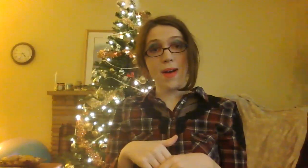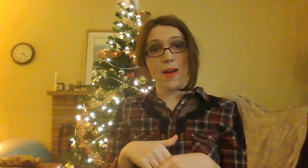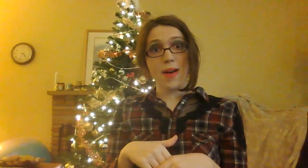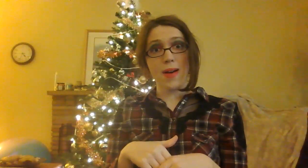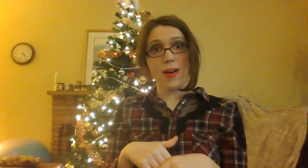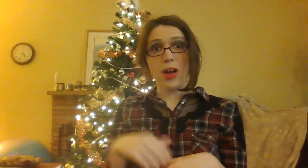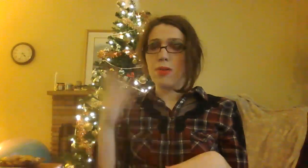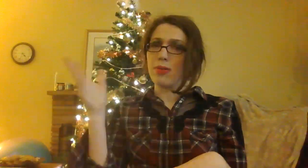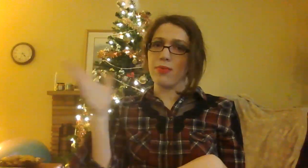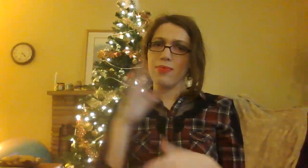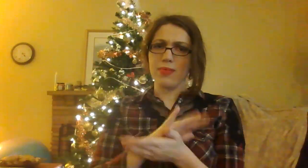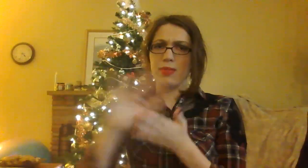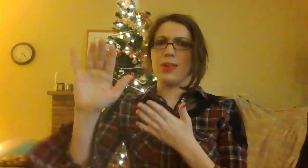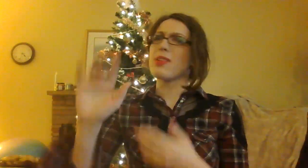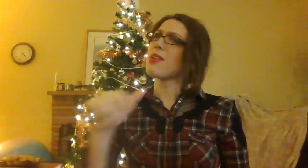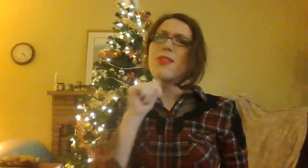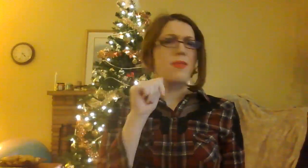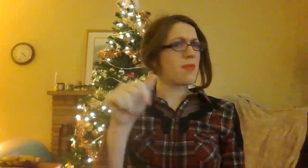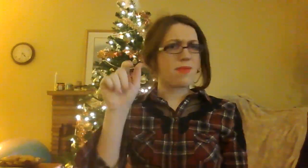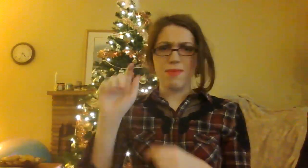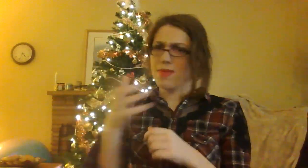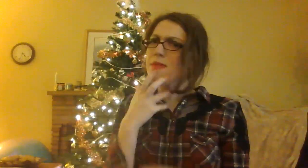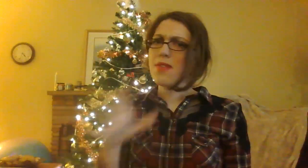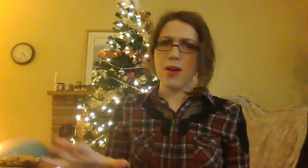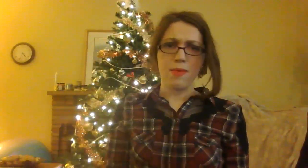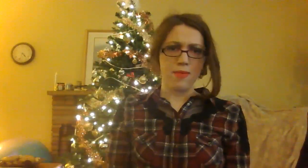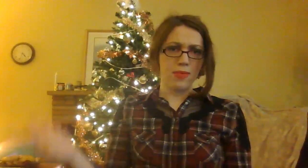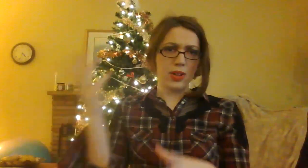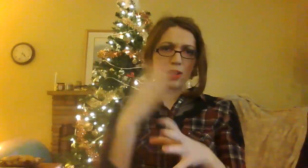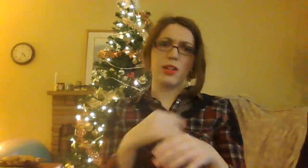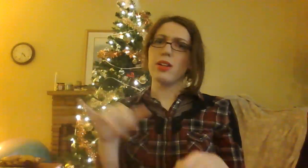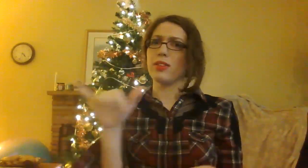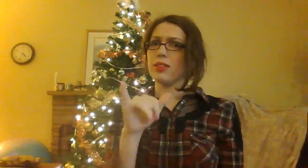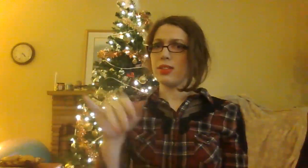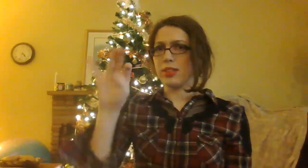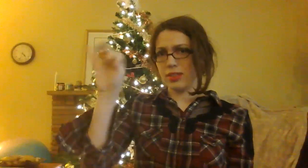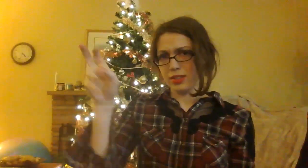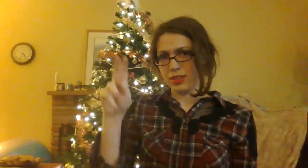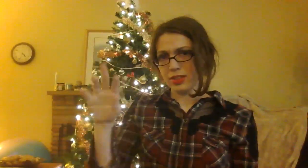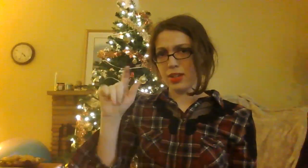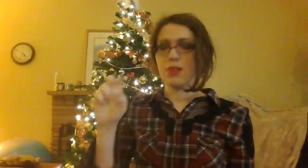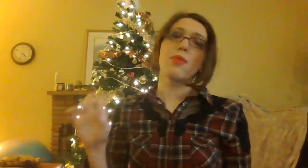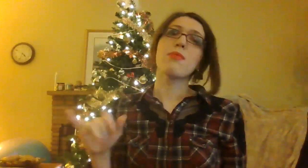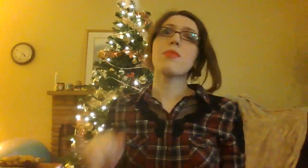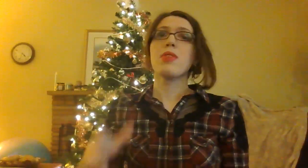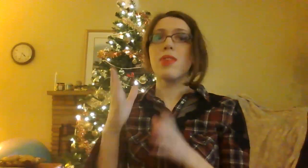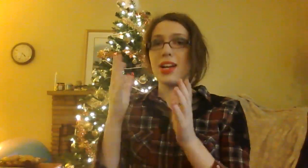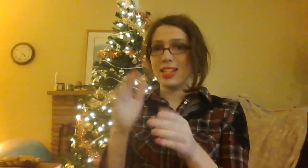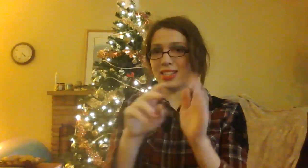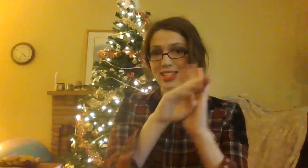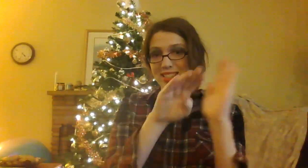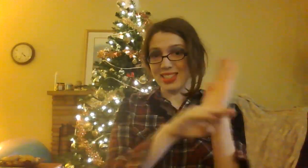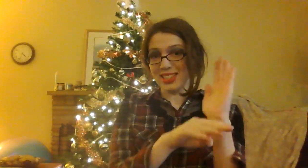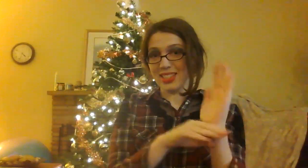Don't be naughty Don't wind up like John Gotti And be on the nice list Or Santa gets